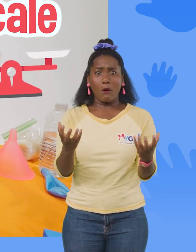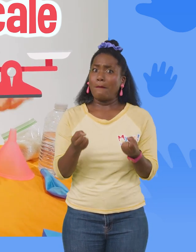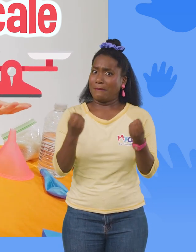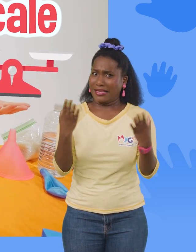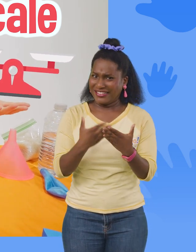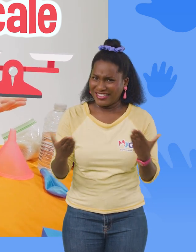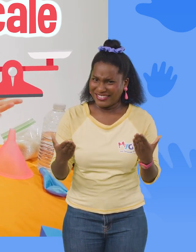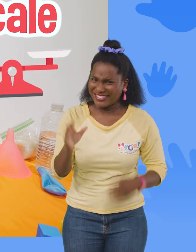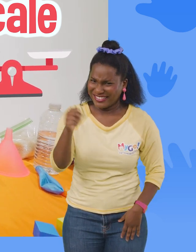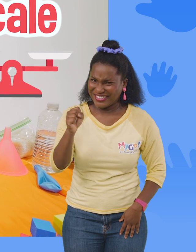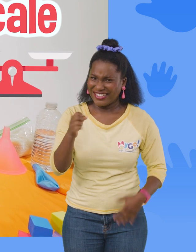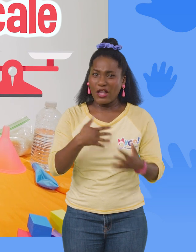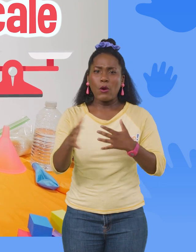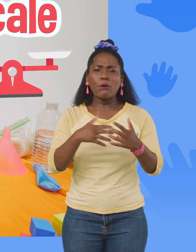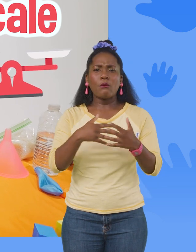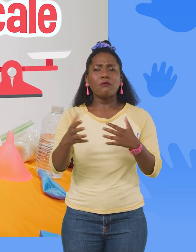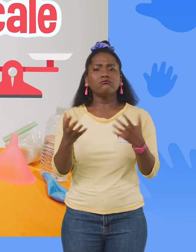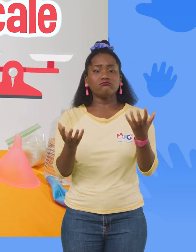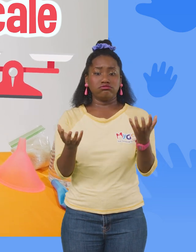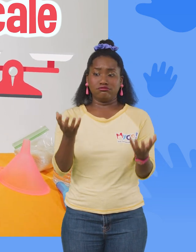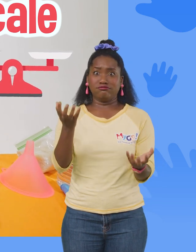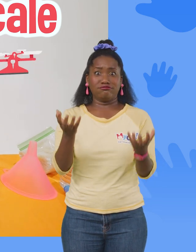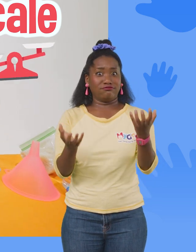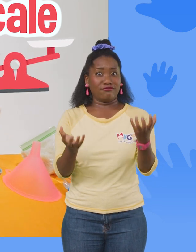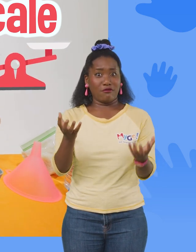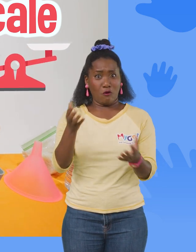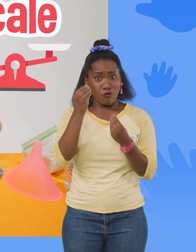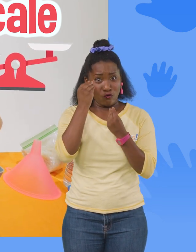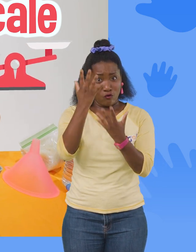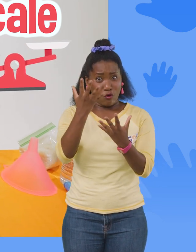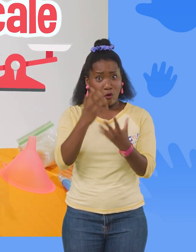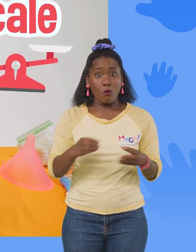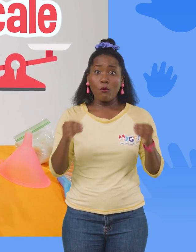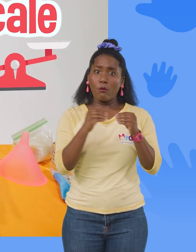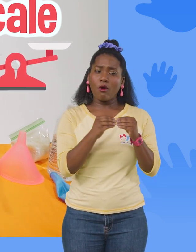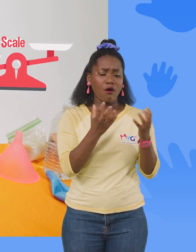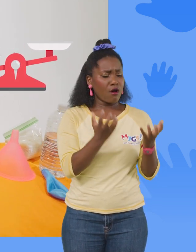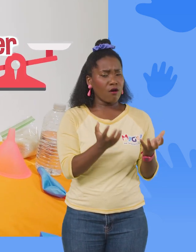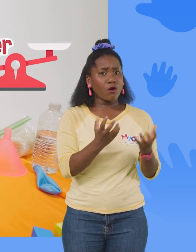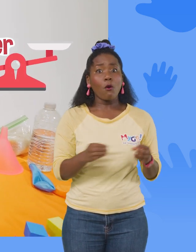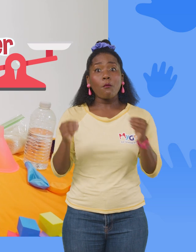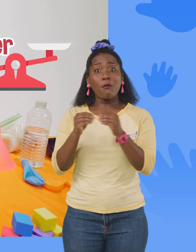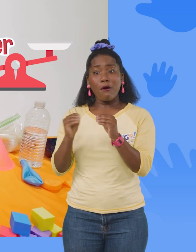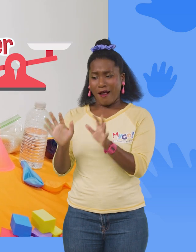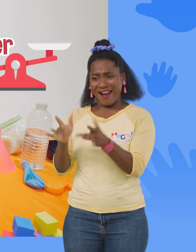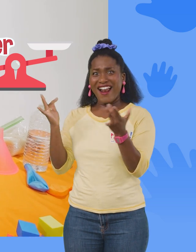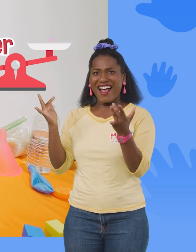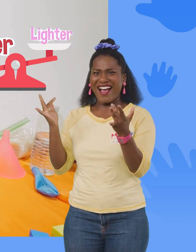or many things, and whatever way it tips will tell you what's heavier. And what is